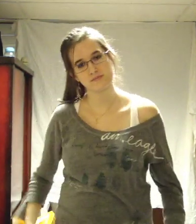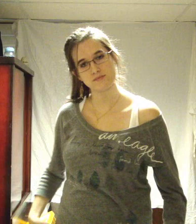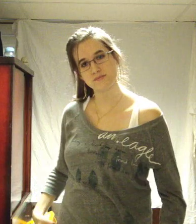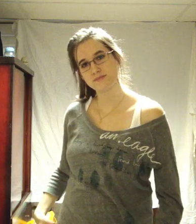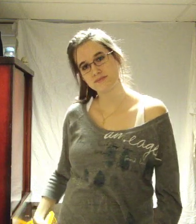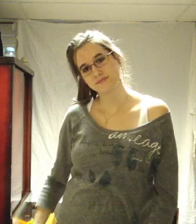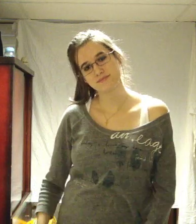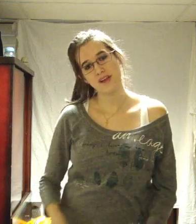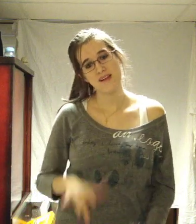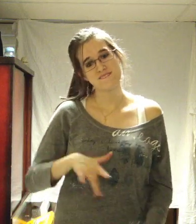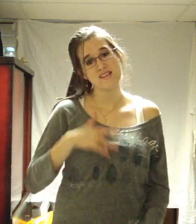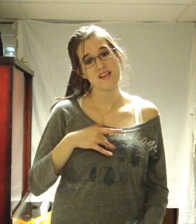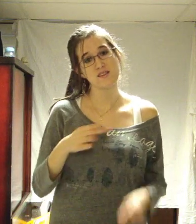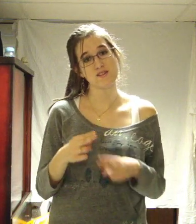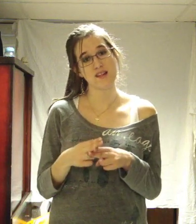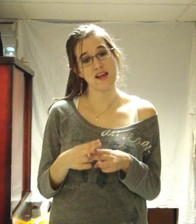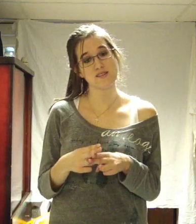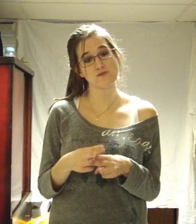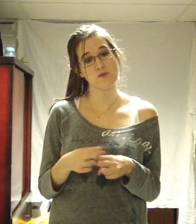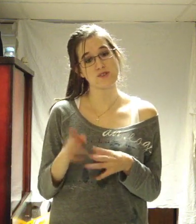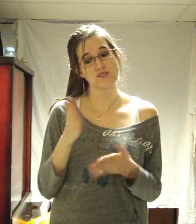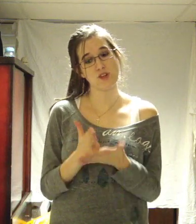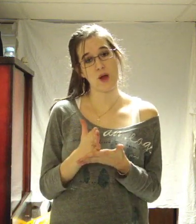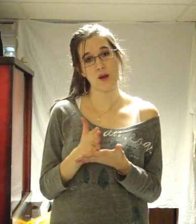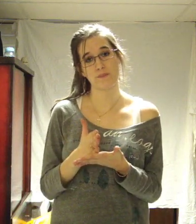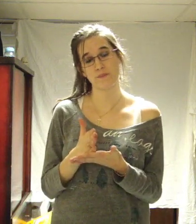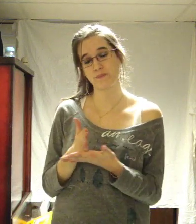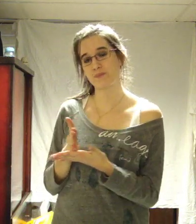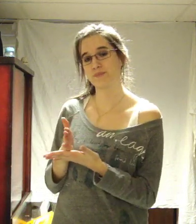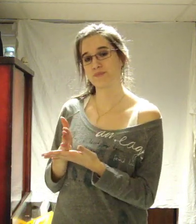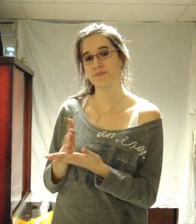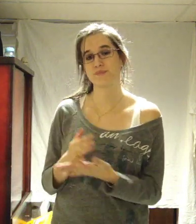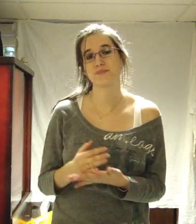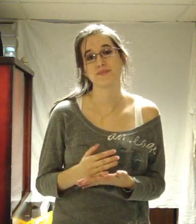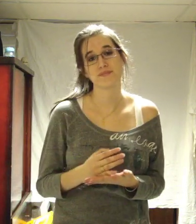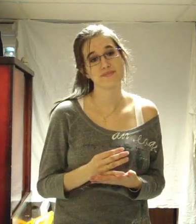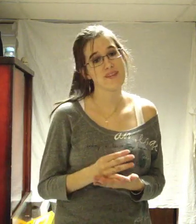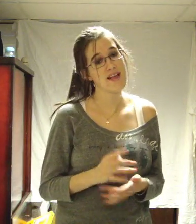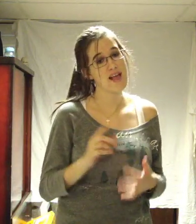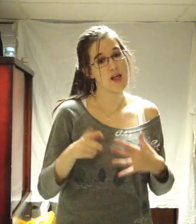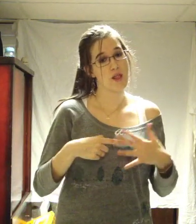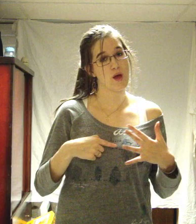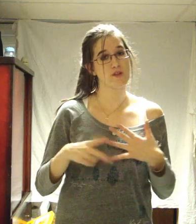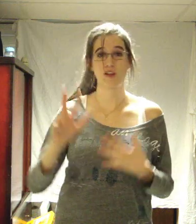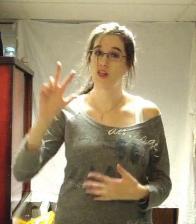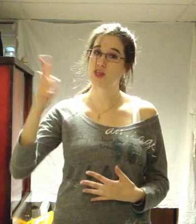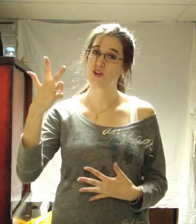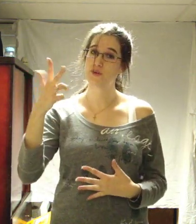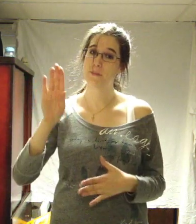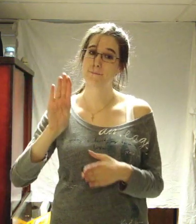I feel like a shortstop A long third base